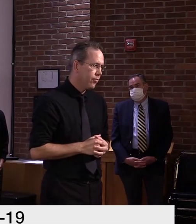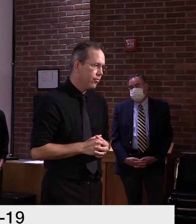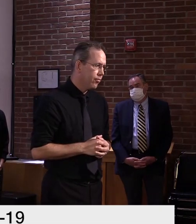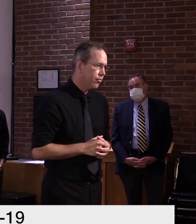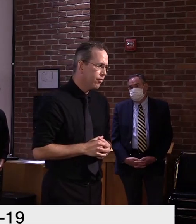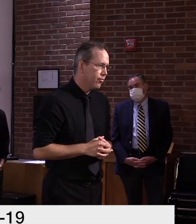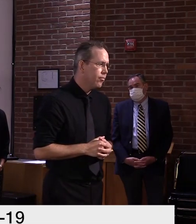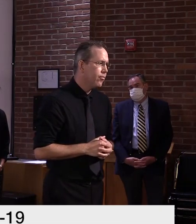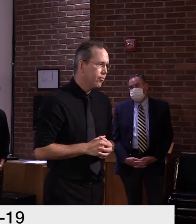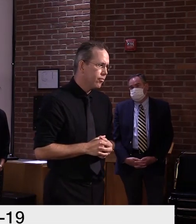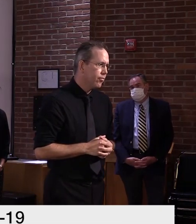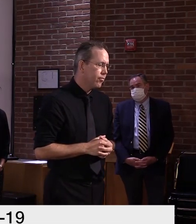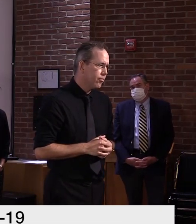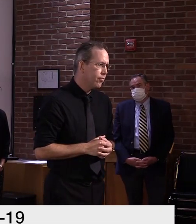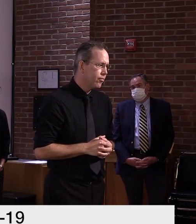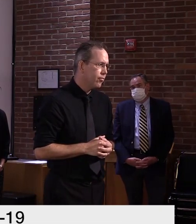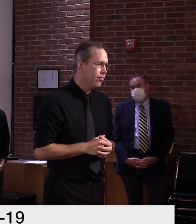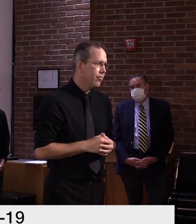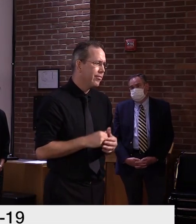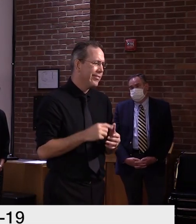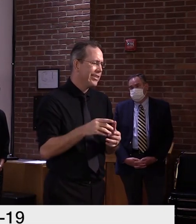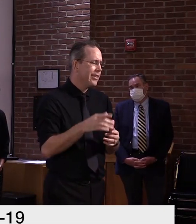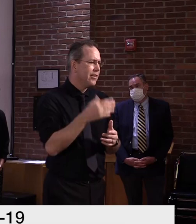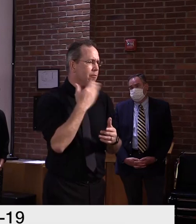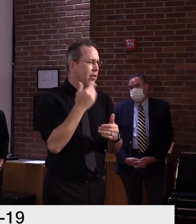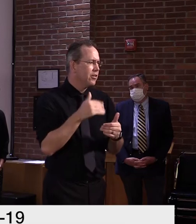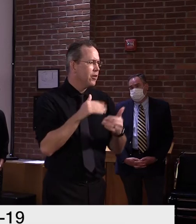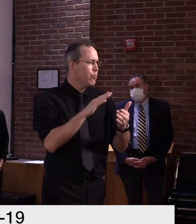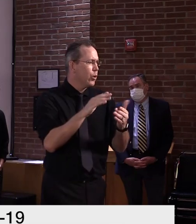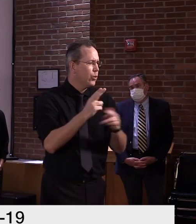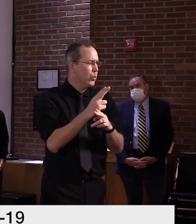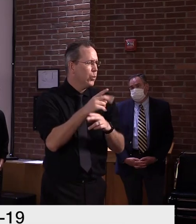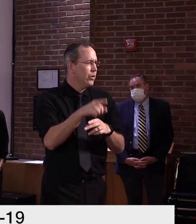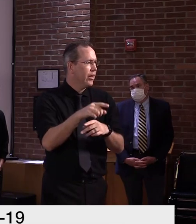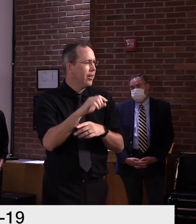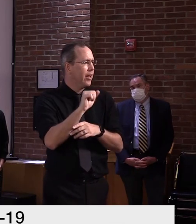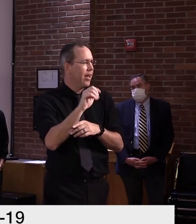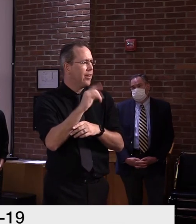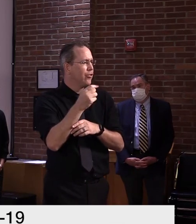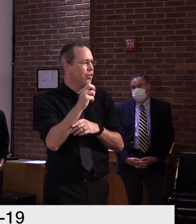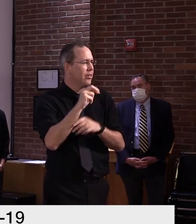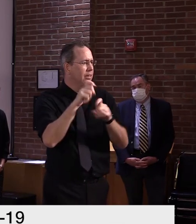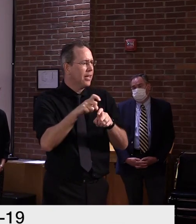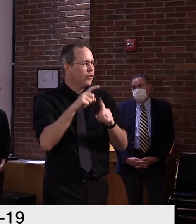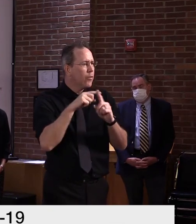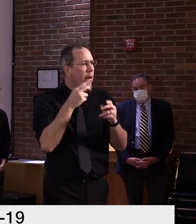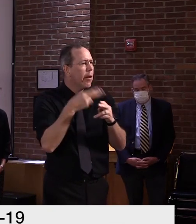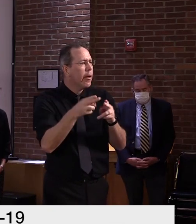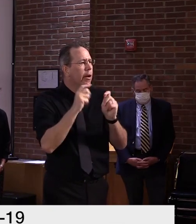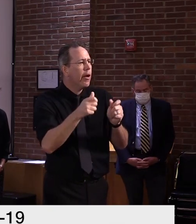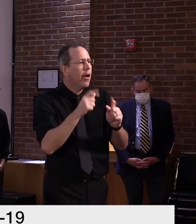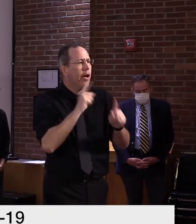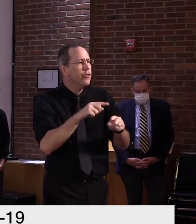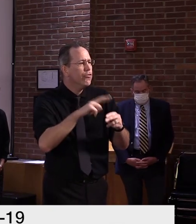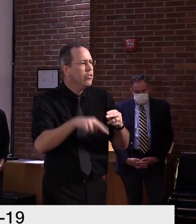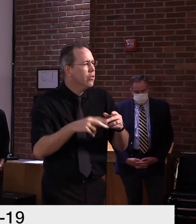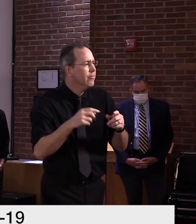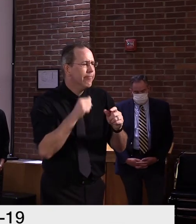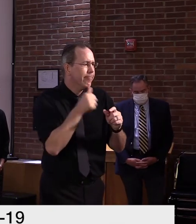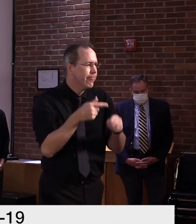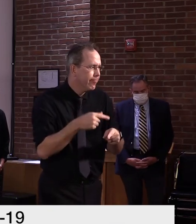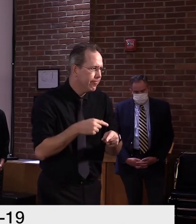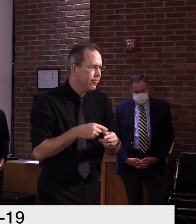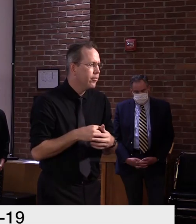probably not the best time to use the test. Um, but it's convenience is, uh, the other countervailing factor that I'm sure is